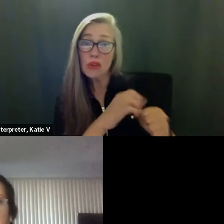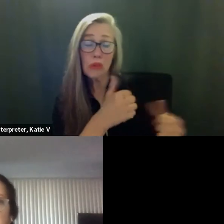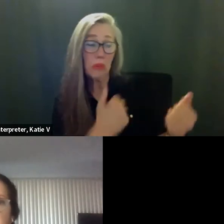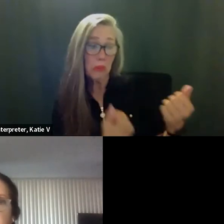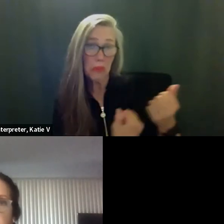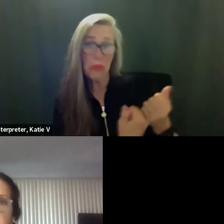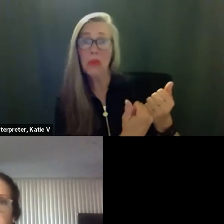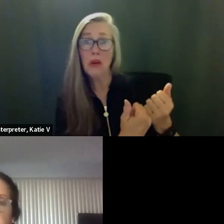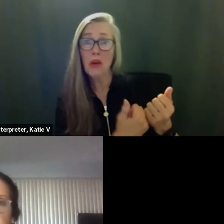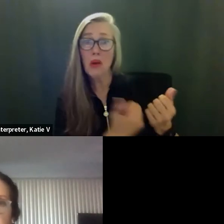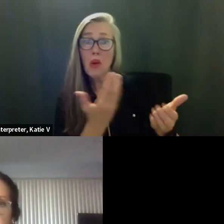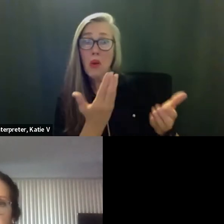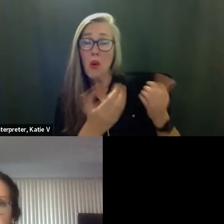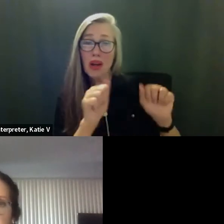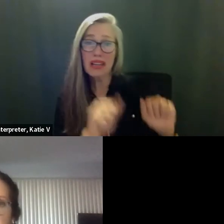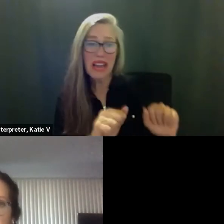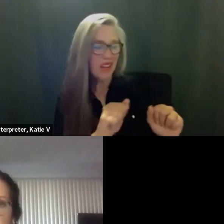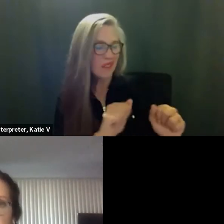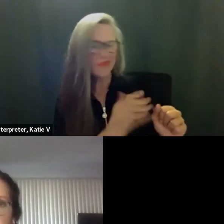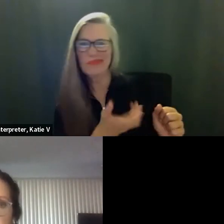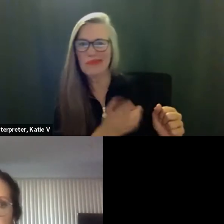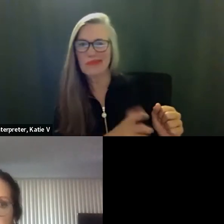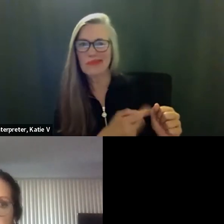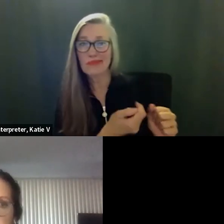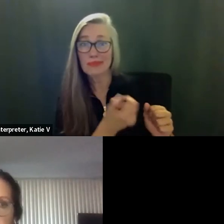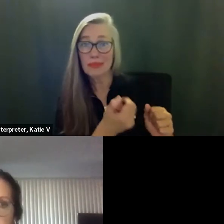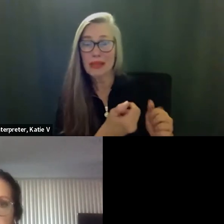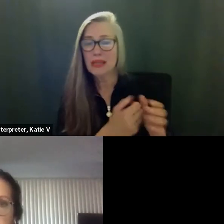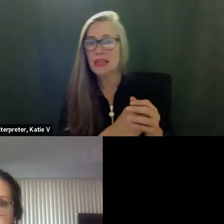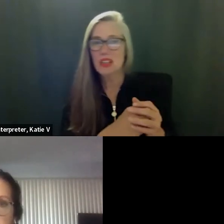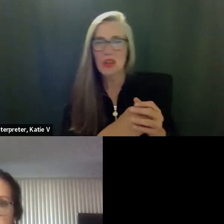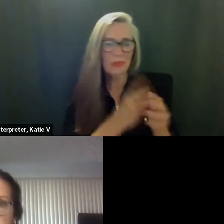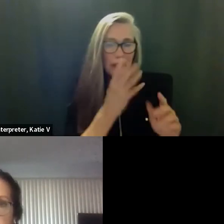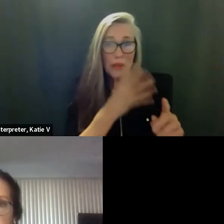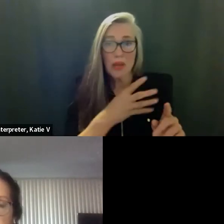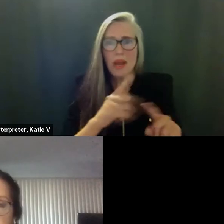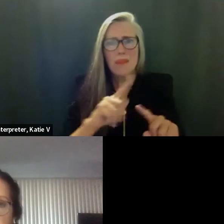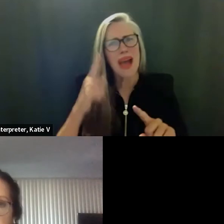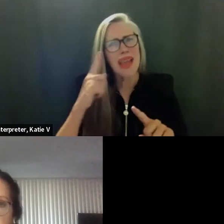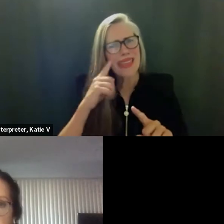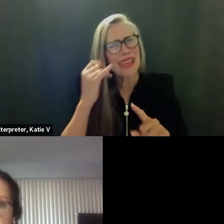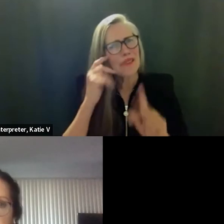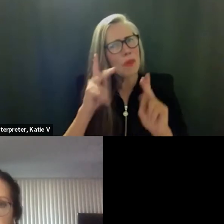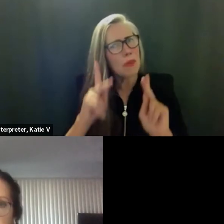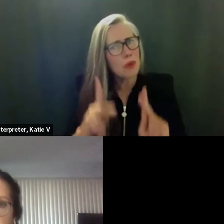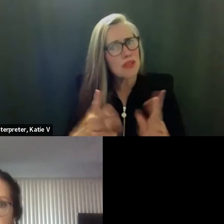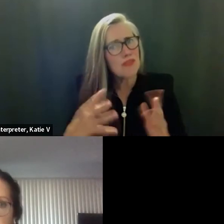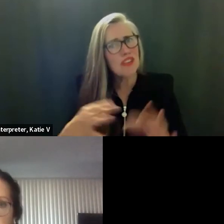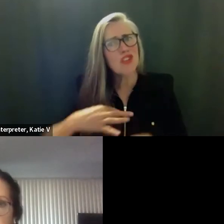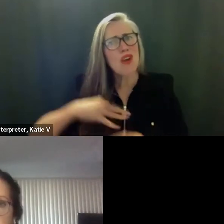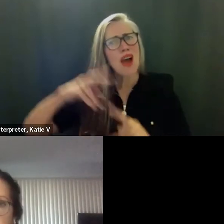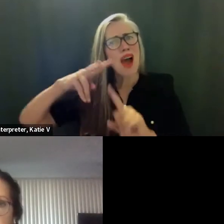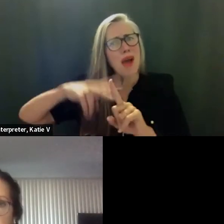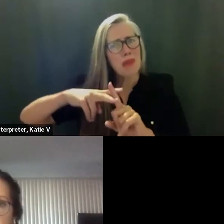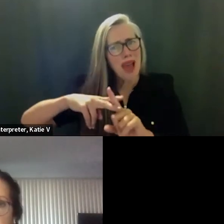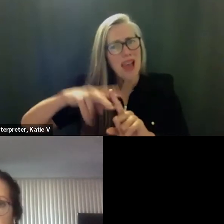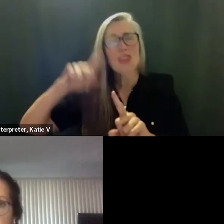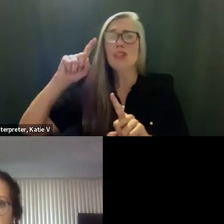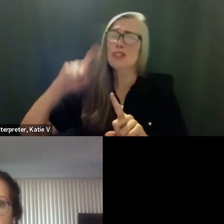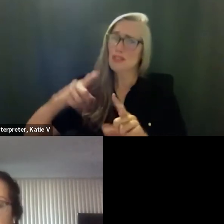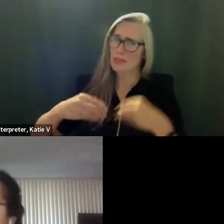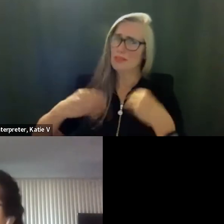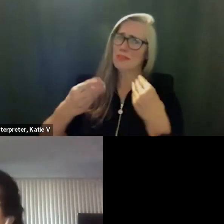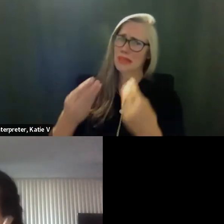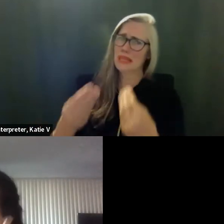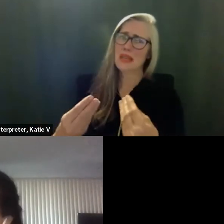gets an interview so that's um again i wasn't here with the discussion if you already discussed this am i'm behind but i want to make